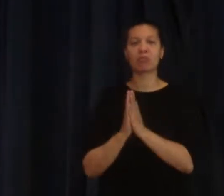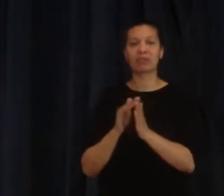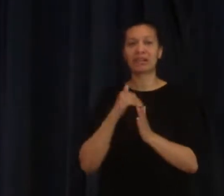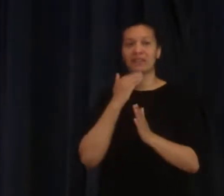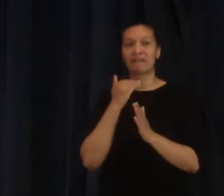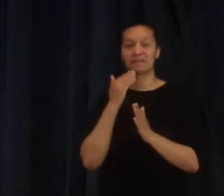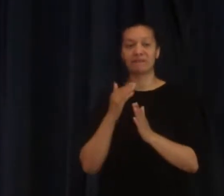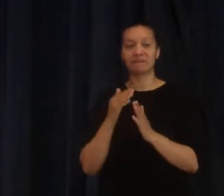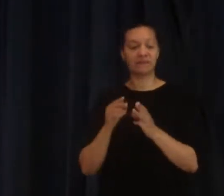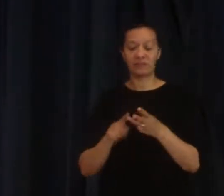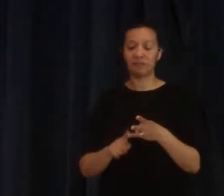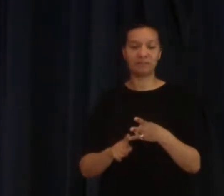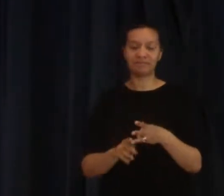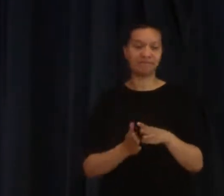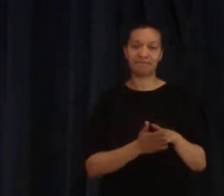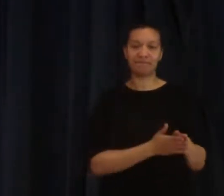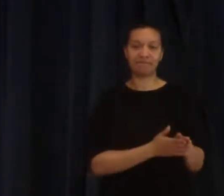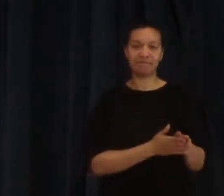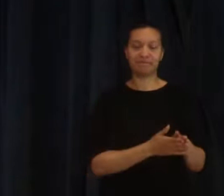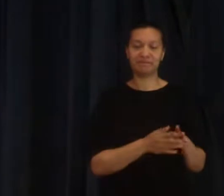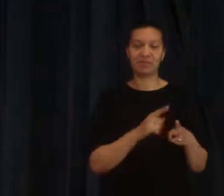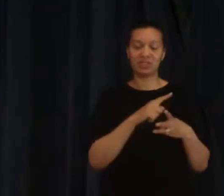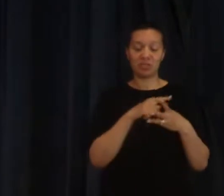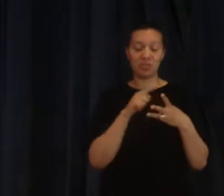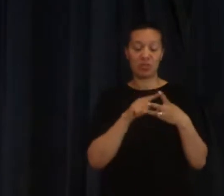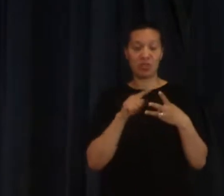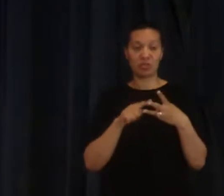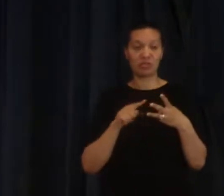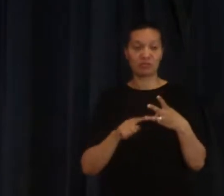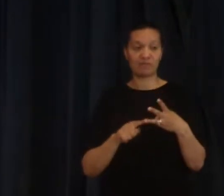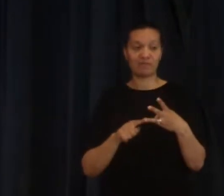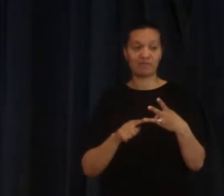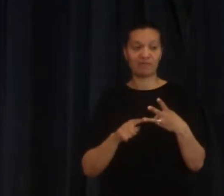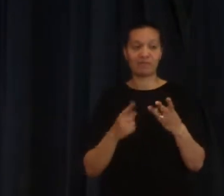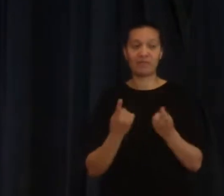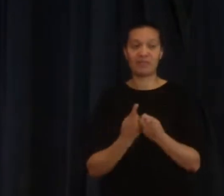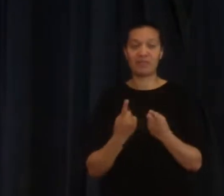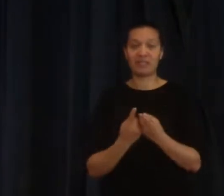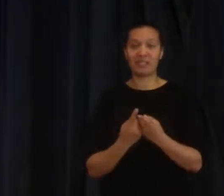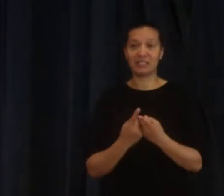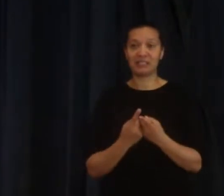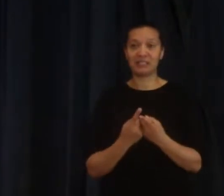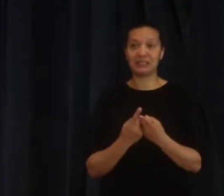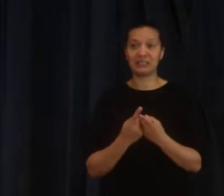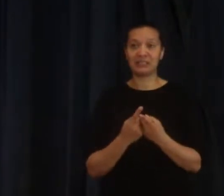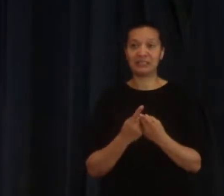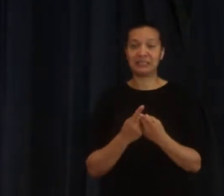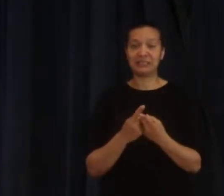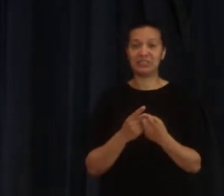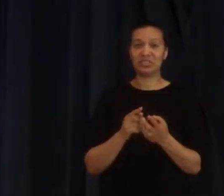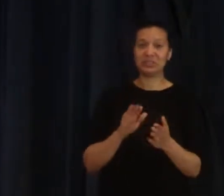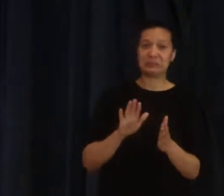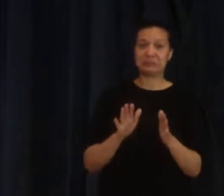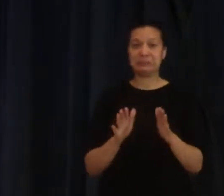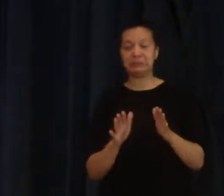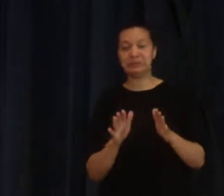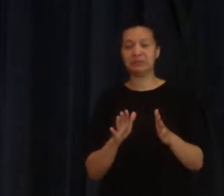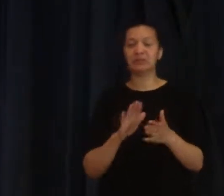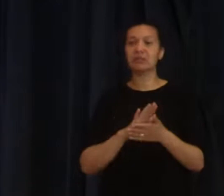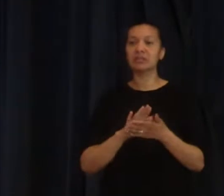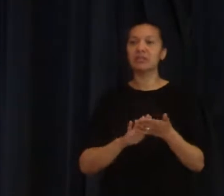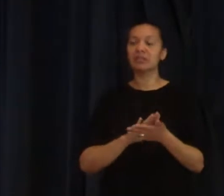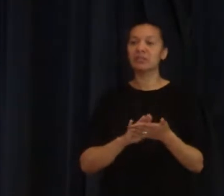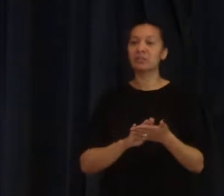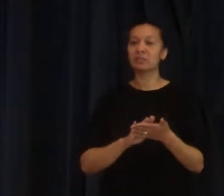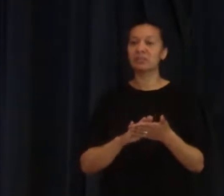or two or three of those things are out of kilter in my life at those times and